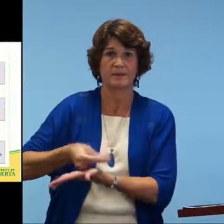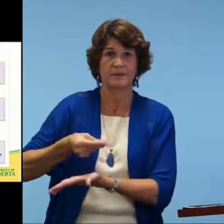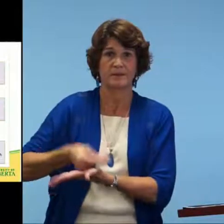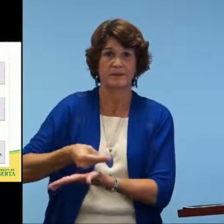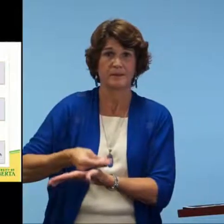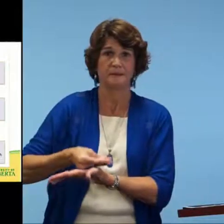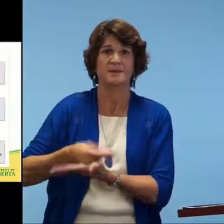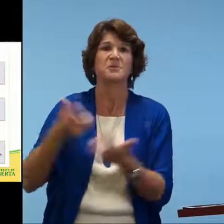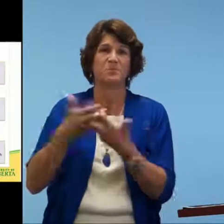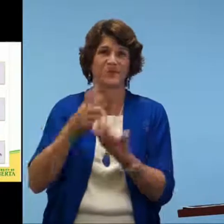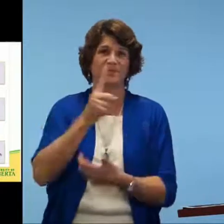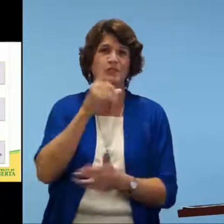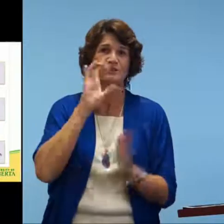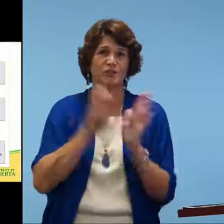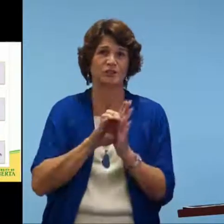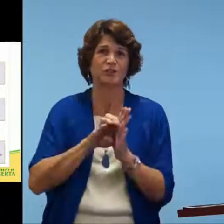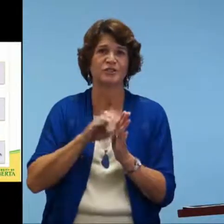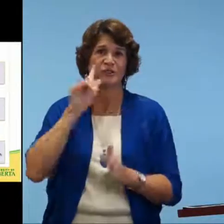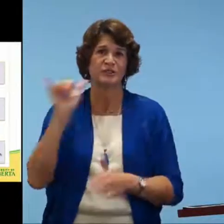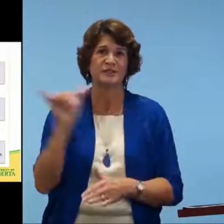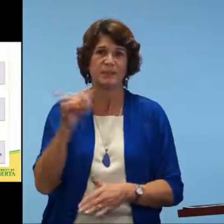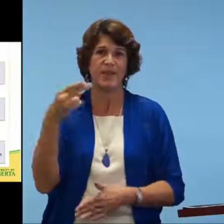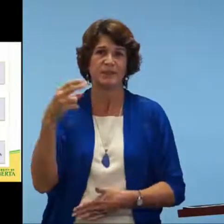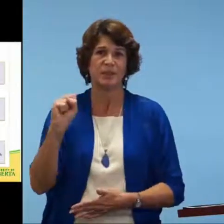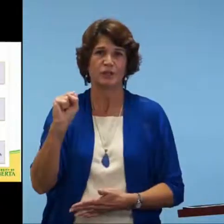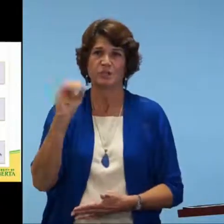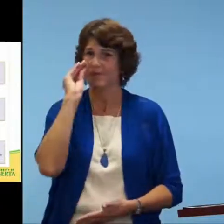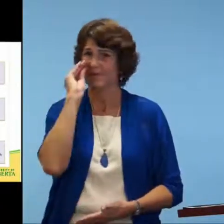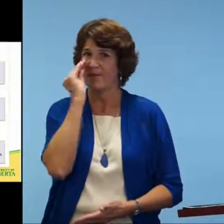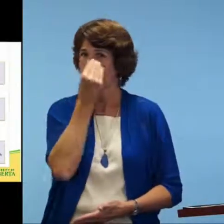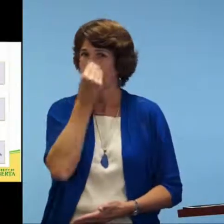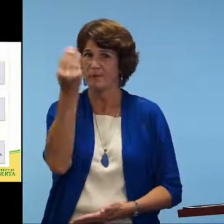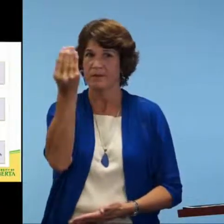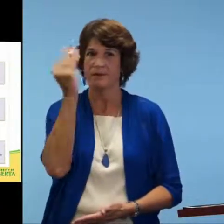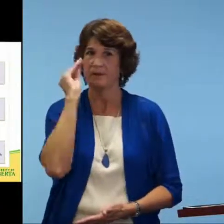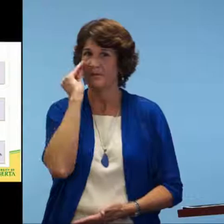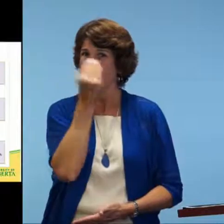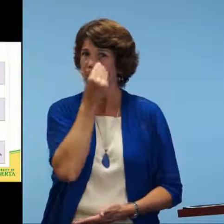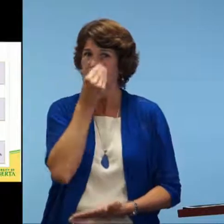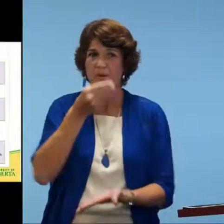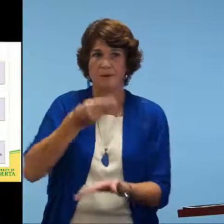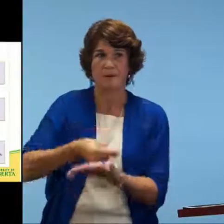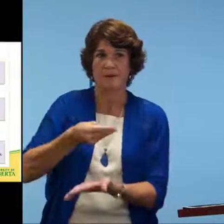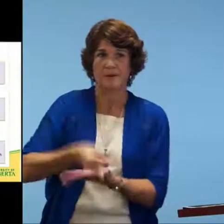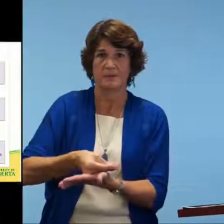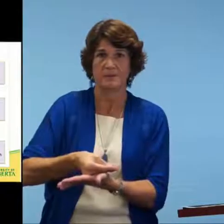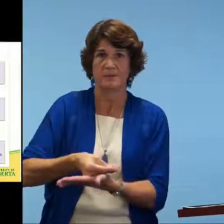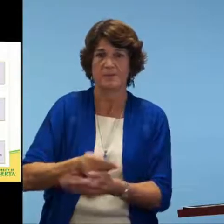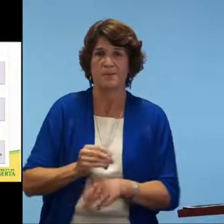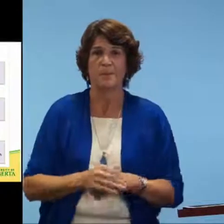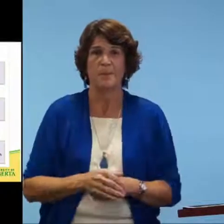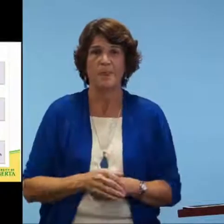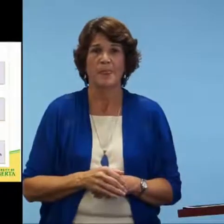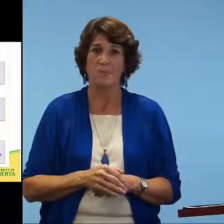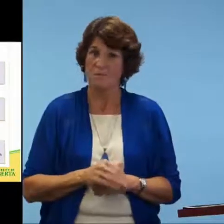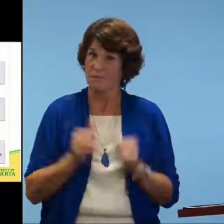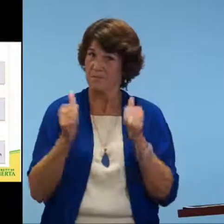sign for money. And that matches the same for the first picture being flower, the same hair shape.